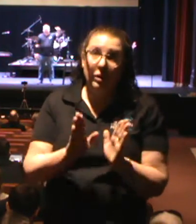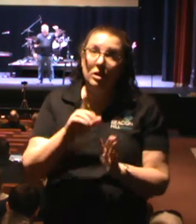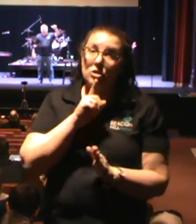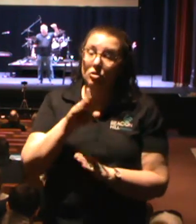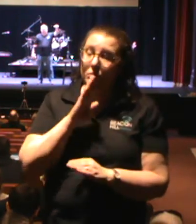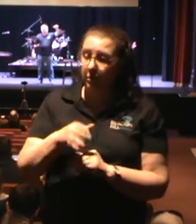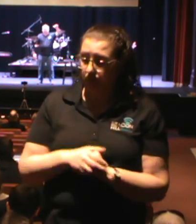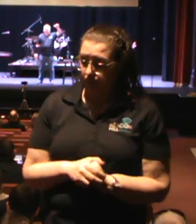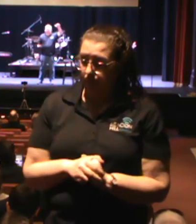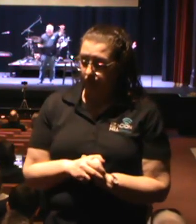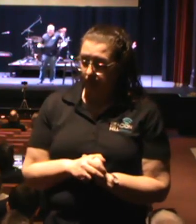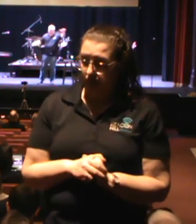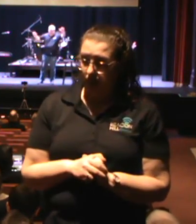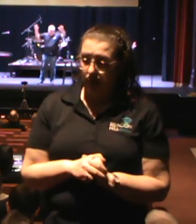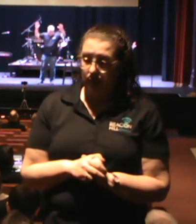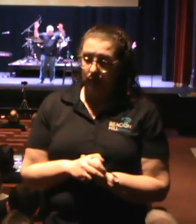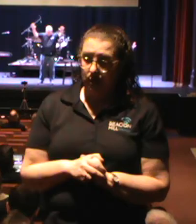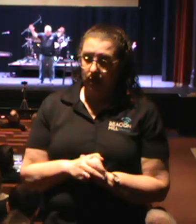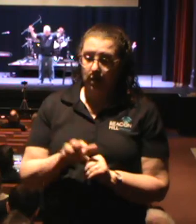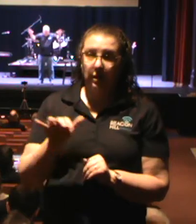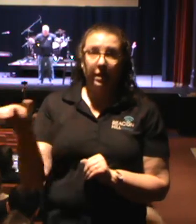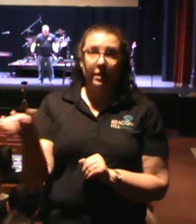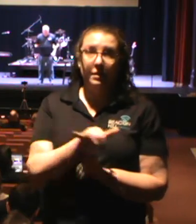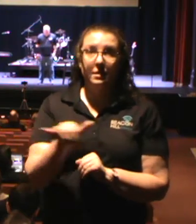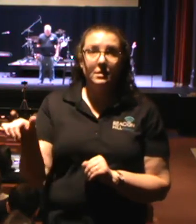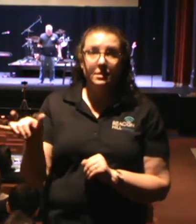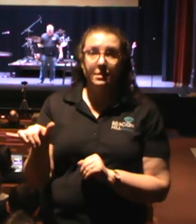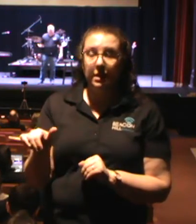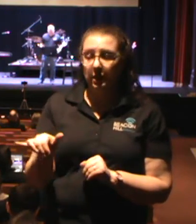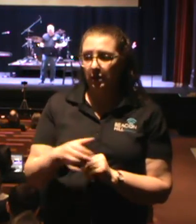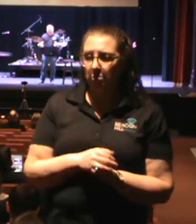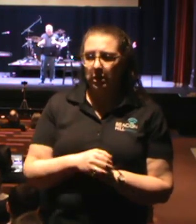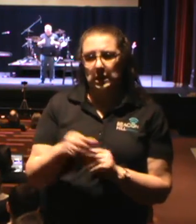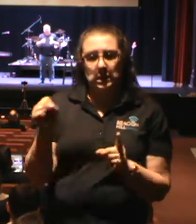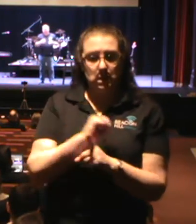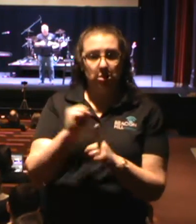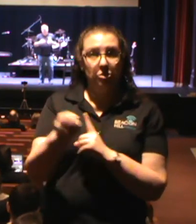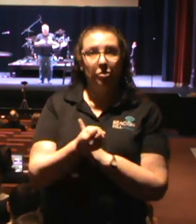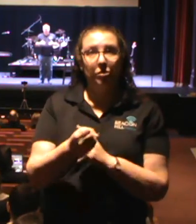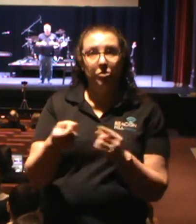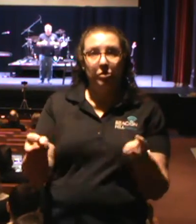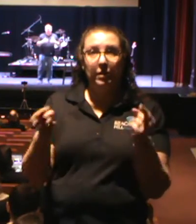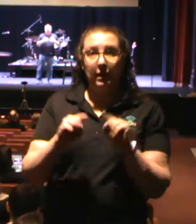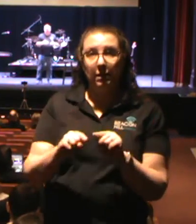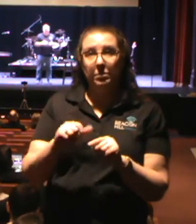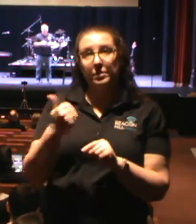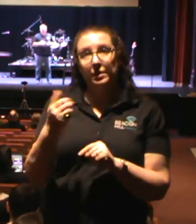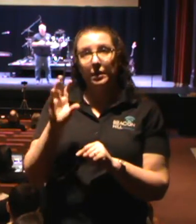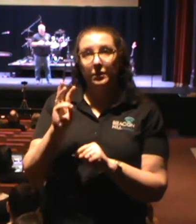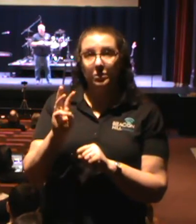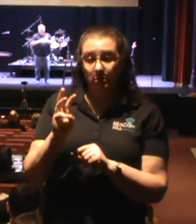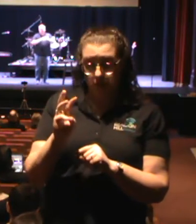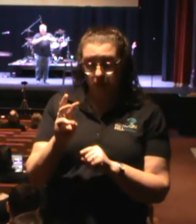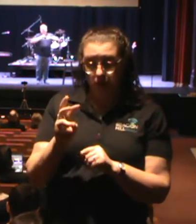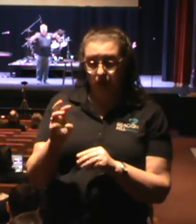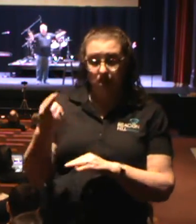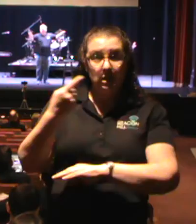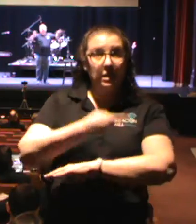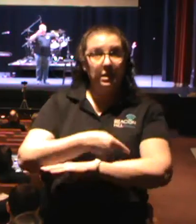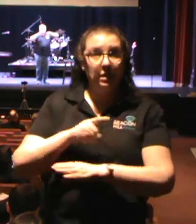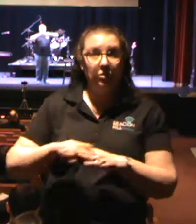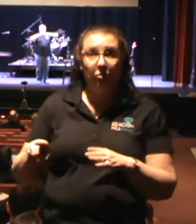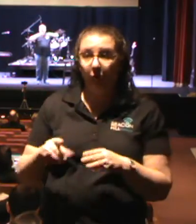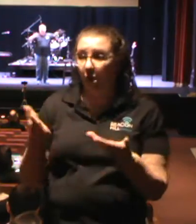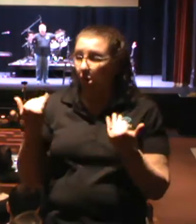I can give you the same scenario that happens the other six days of the week. That is why we have kept some ministries limited and we haven't